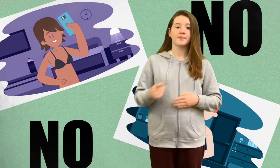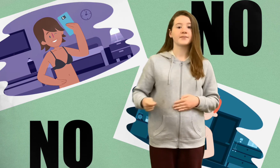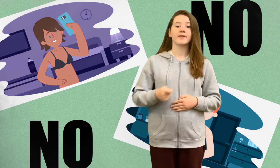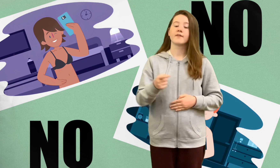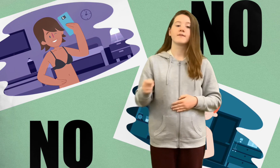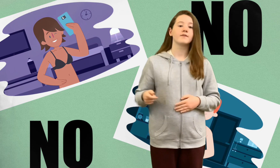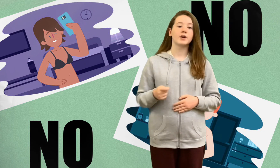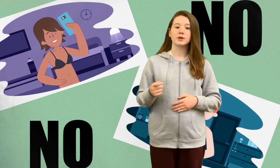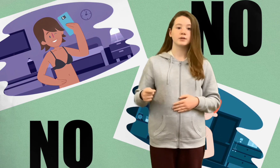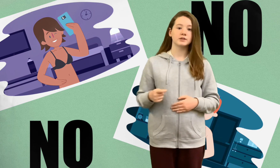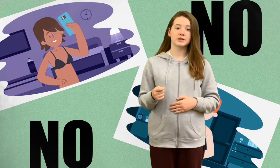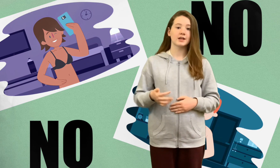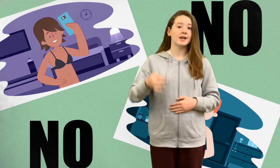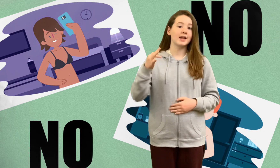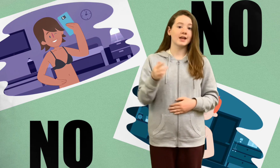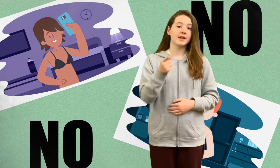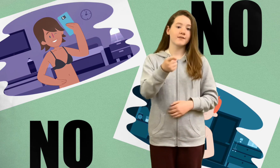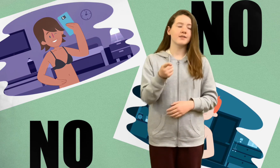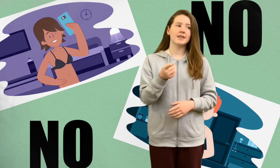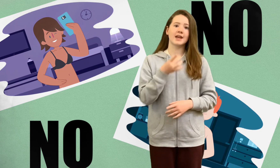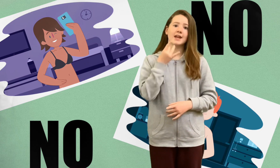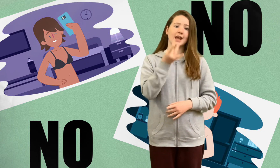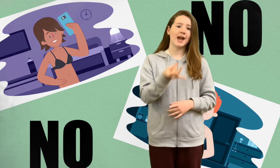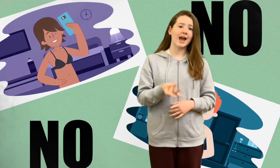iPhone or laptop if they ask you to.